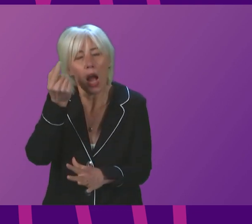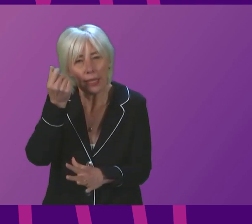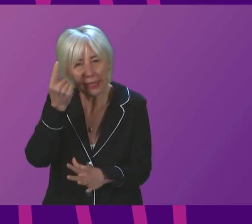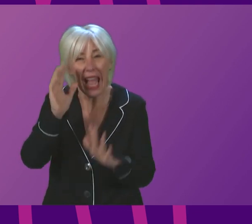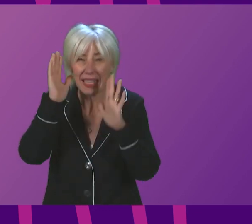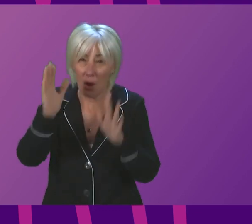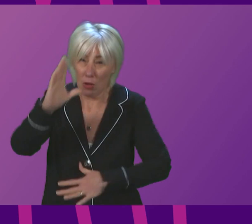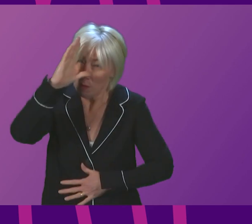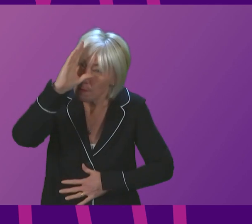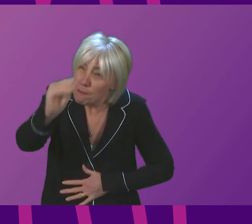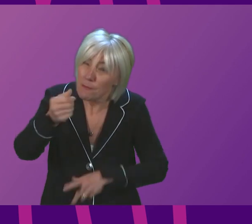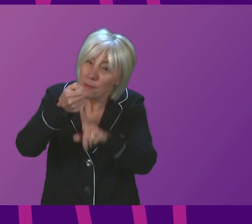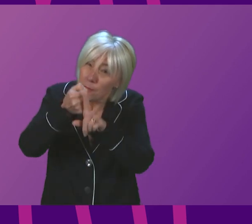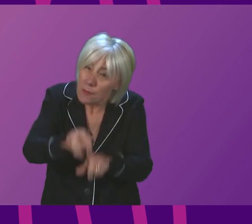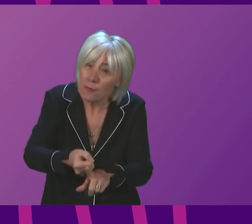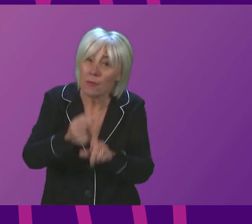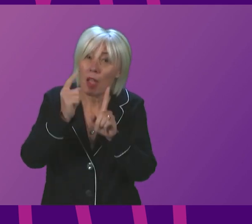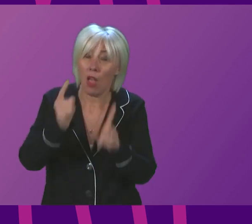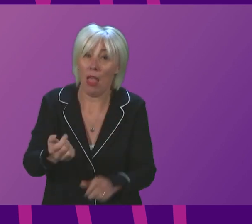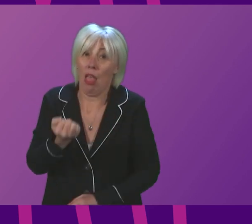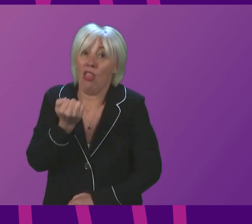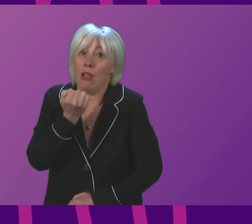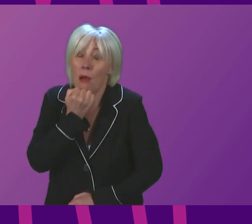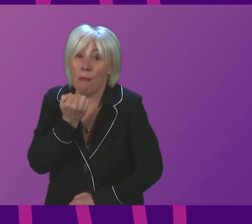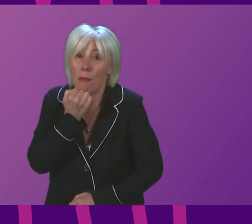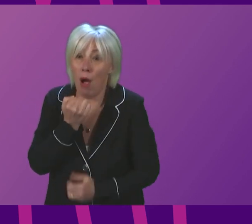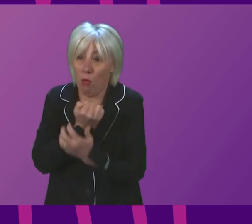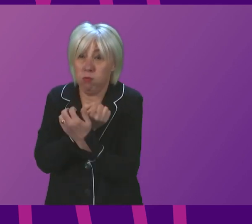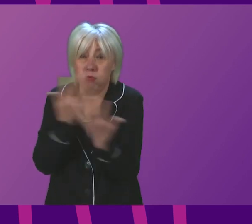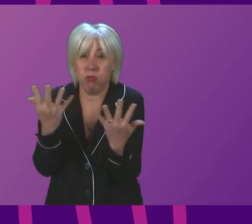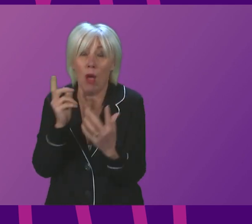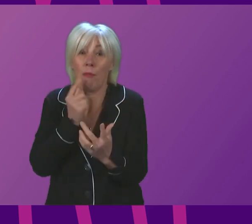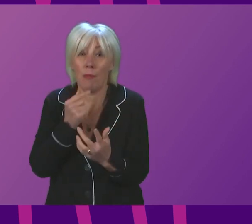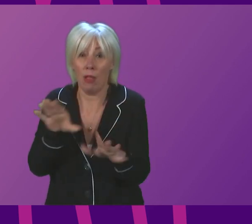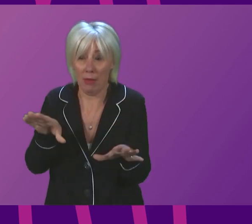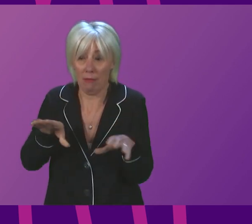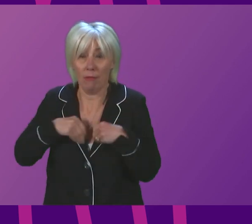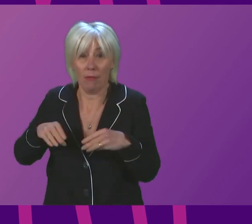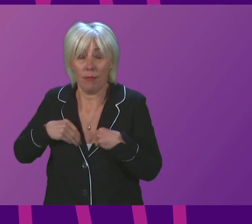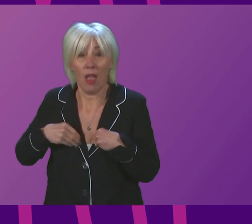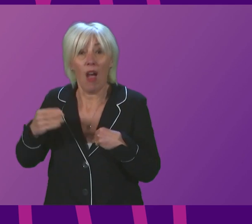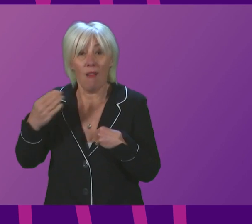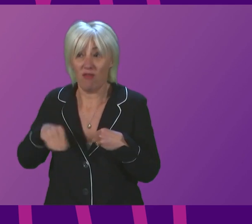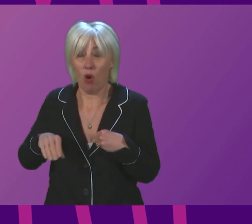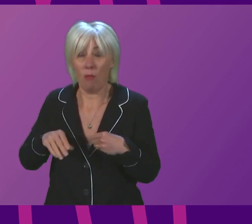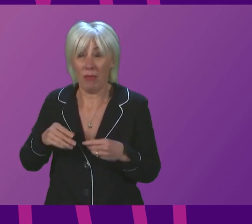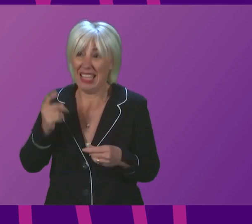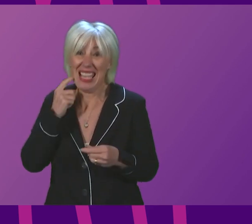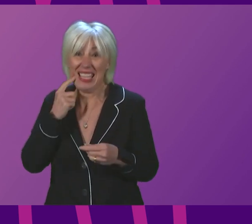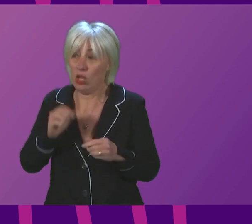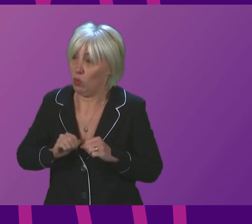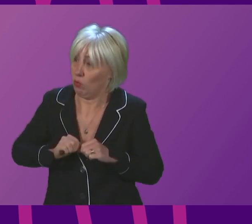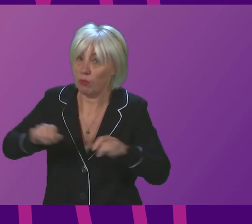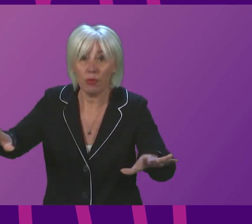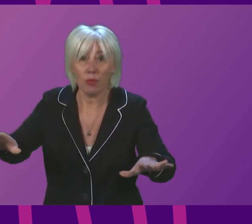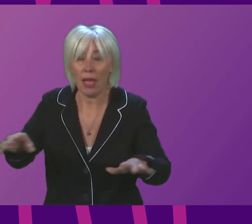to underline this point. The sheer weight of numbers of people who could be infected as a result of increased transmissibility and